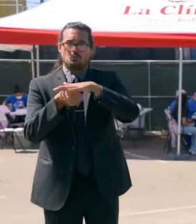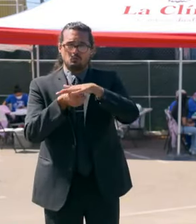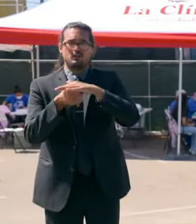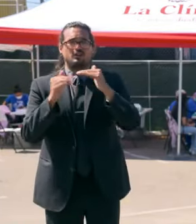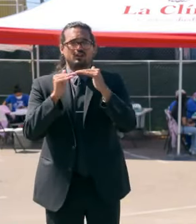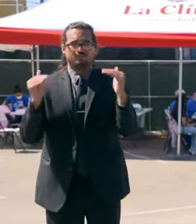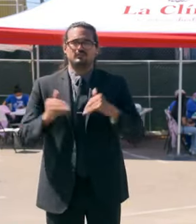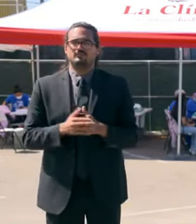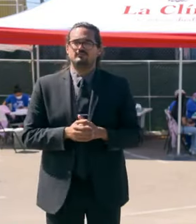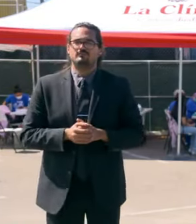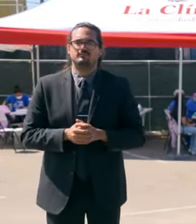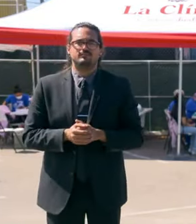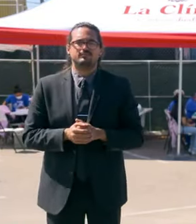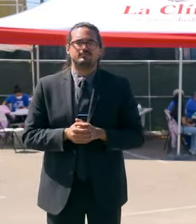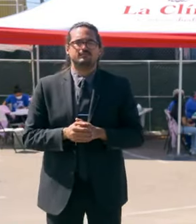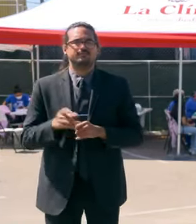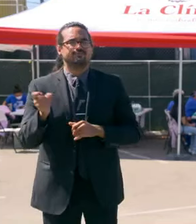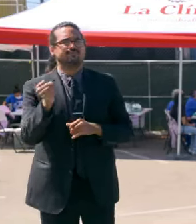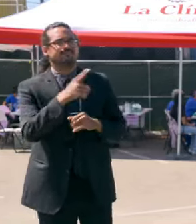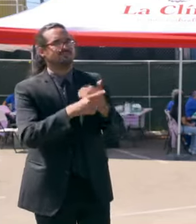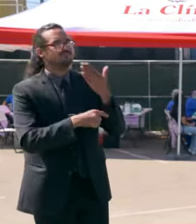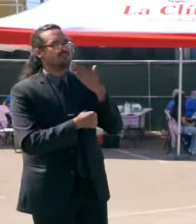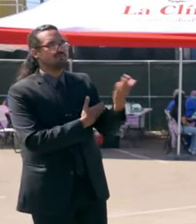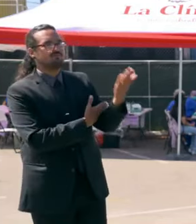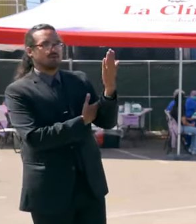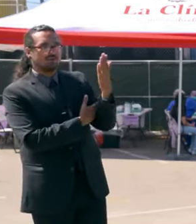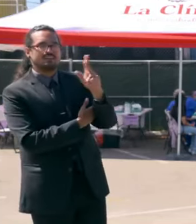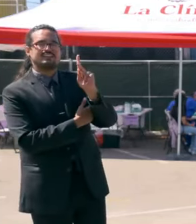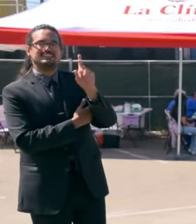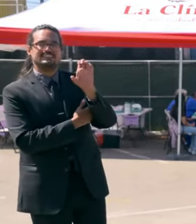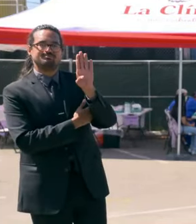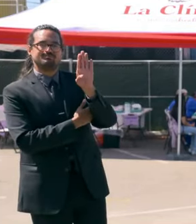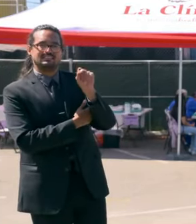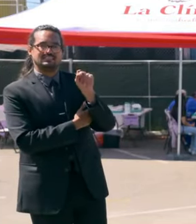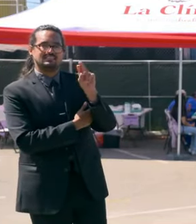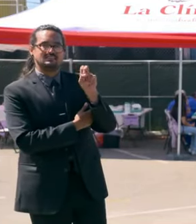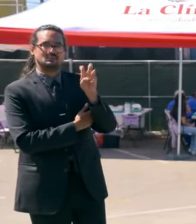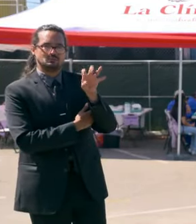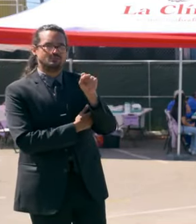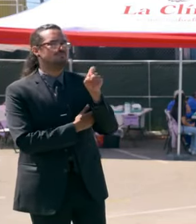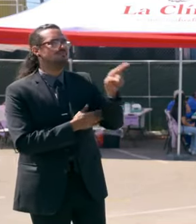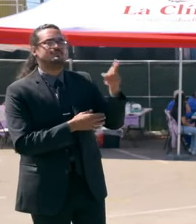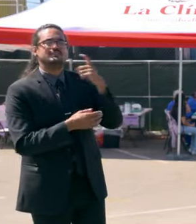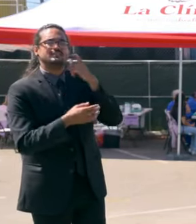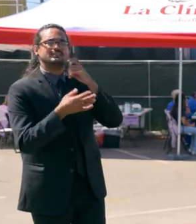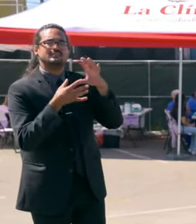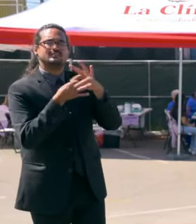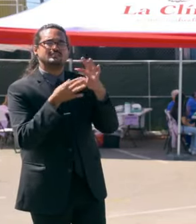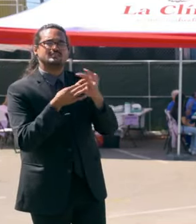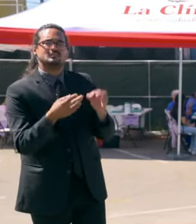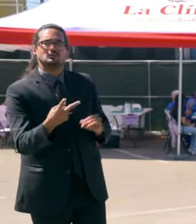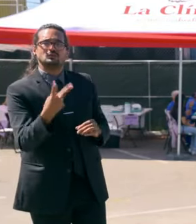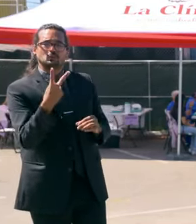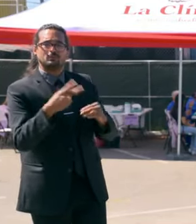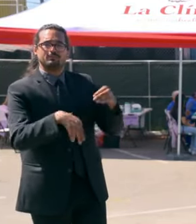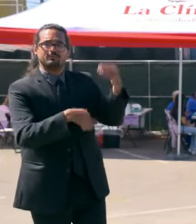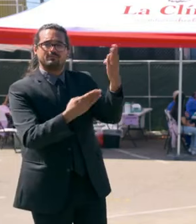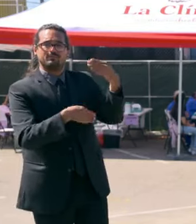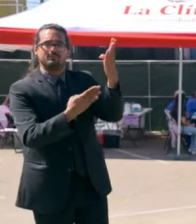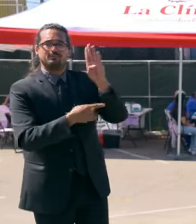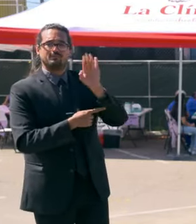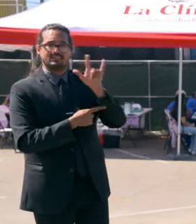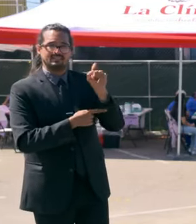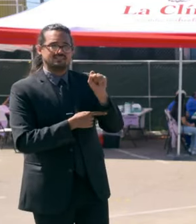Morning, Governor. Matt Bigler, KCBS. Do you want to comment about the two bills that are headed to your desk about housing? I believe it's described as